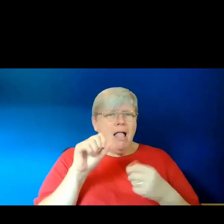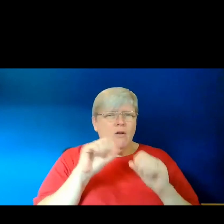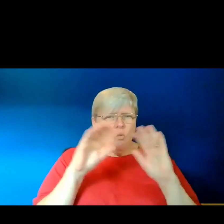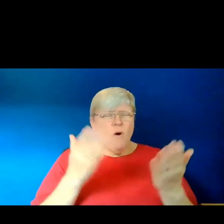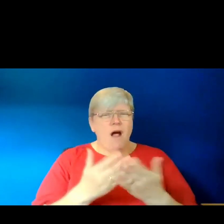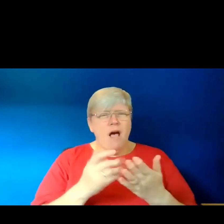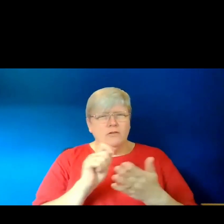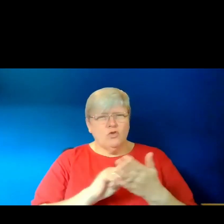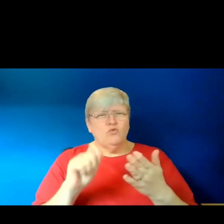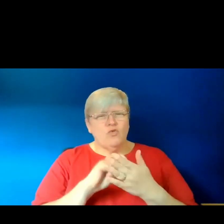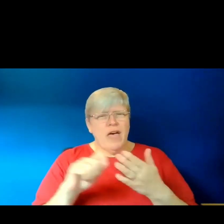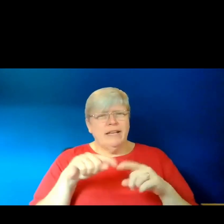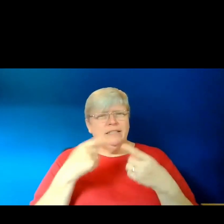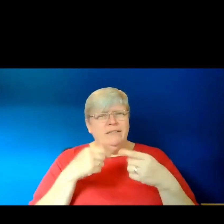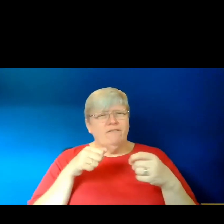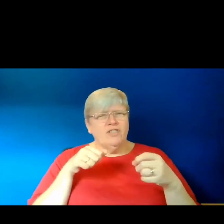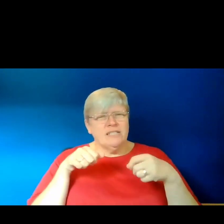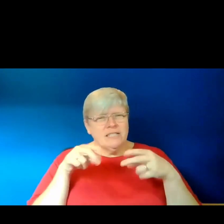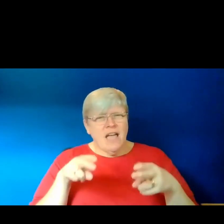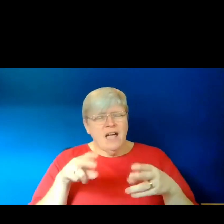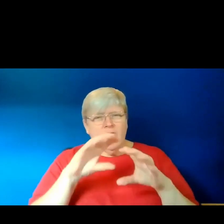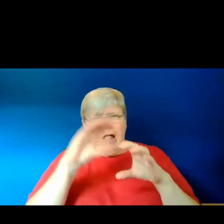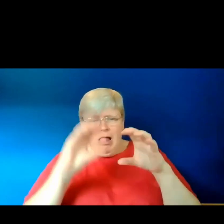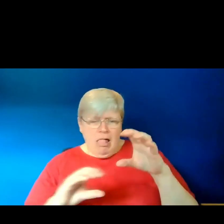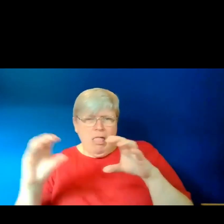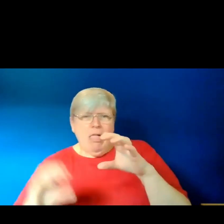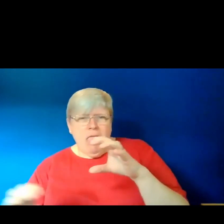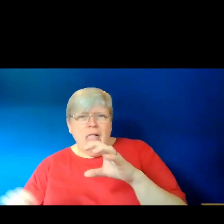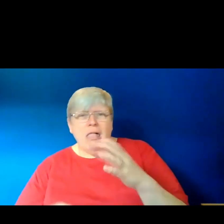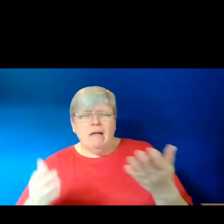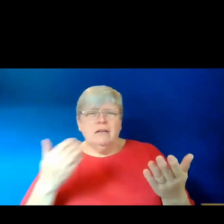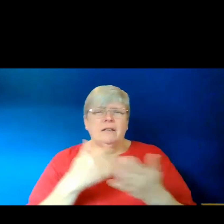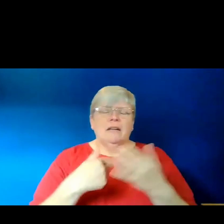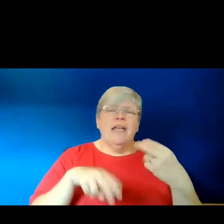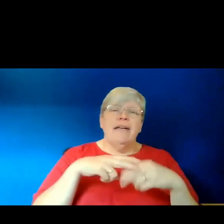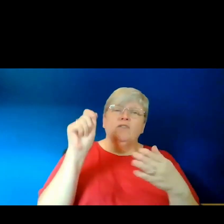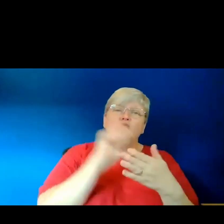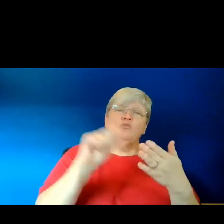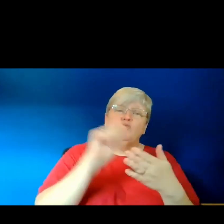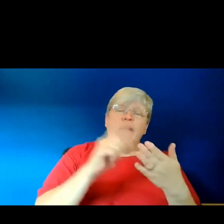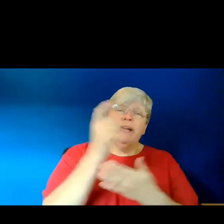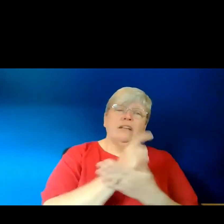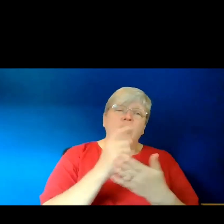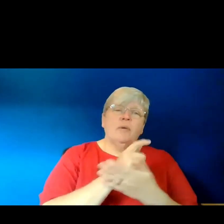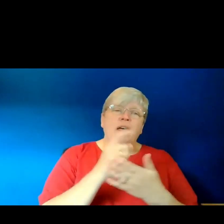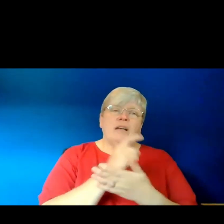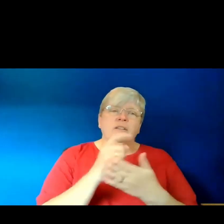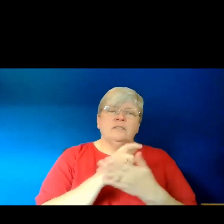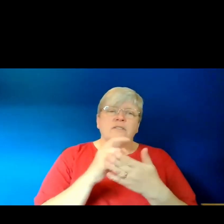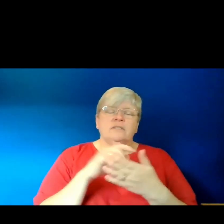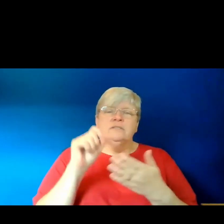style or scatter your lines across the page. Or if you're writing about, say, a moon myth,